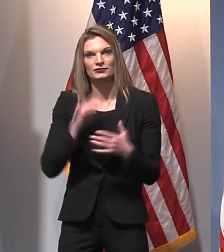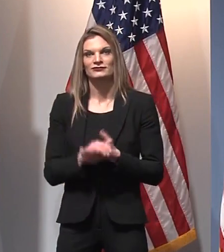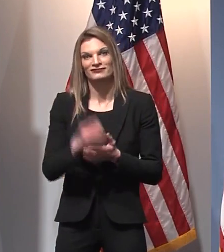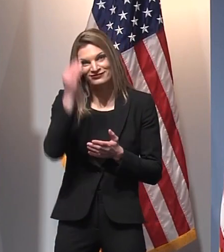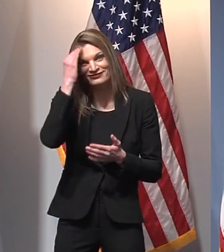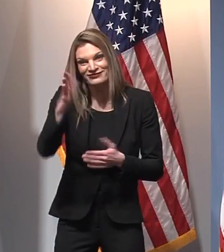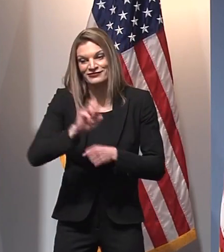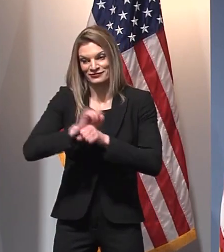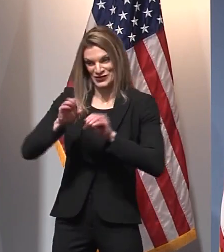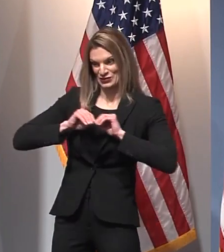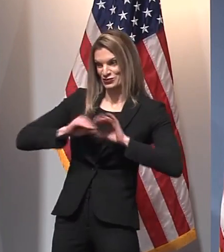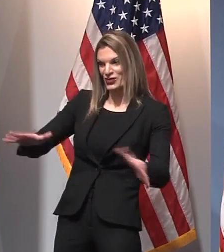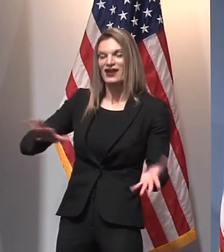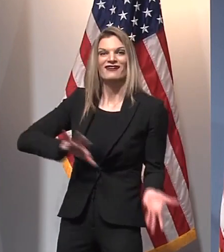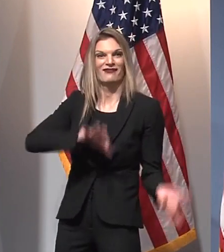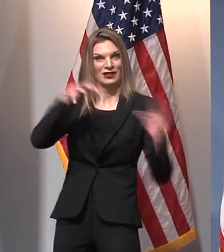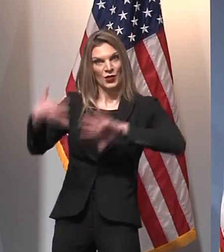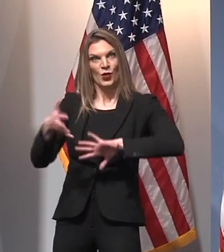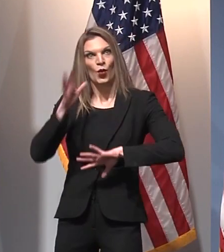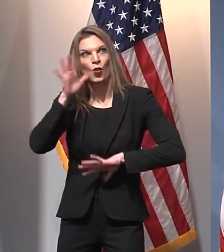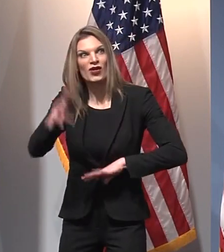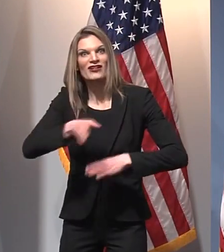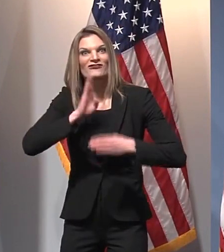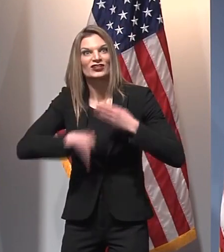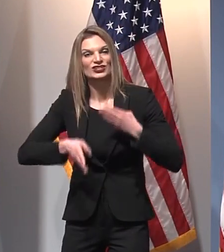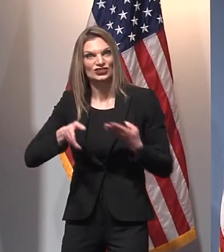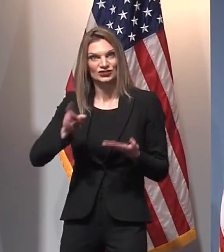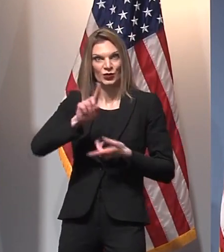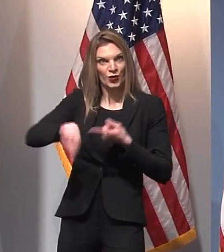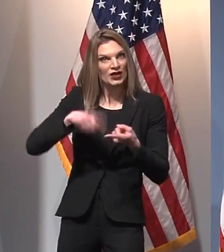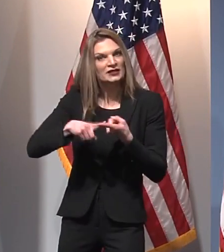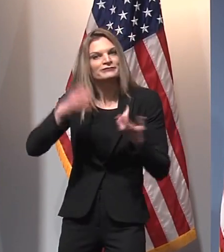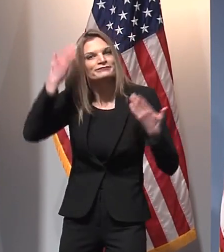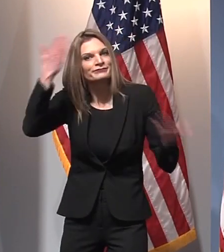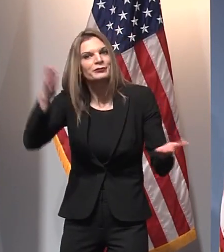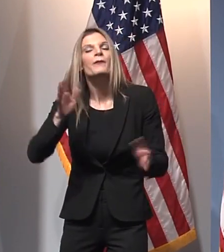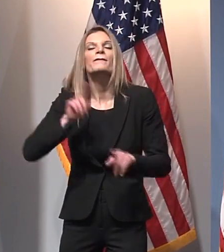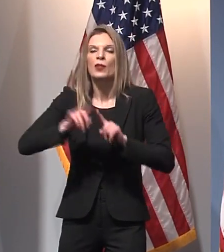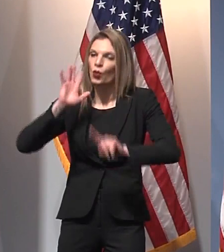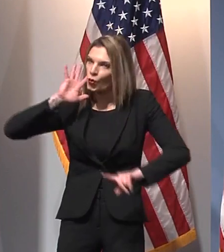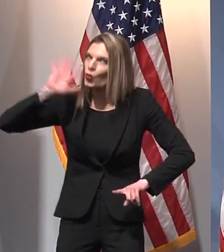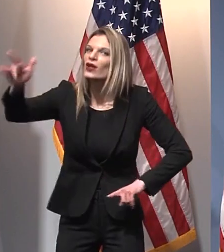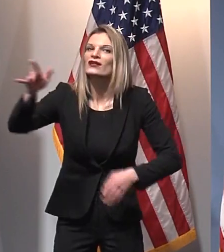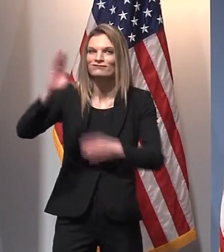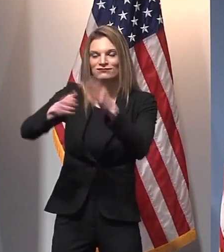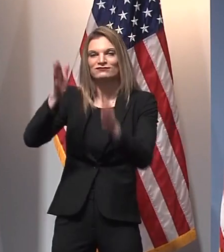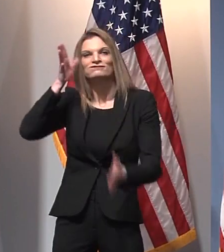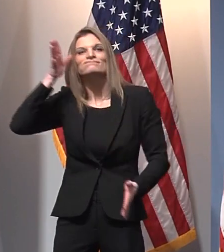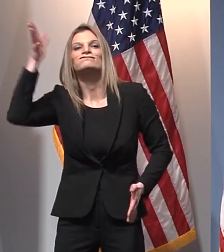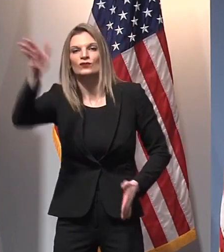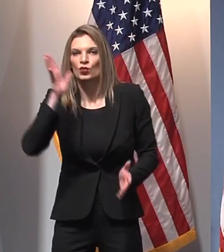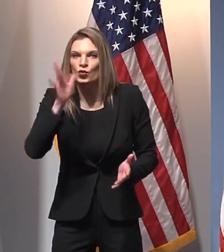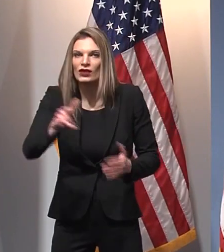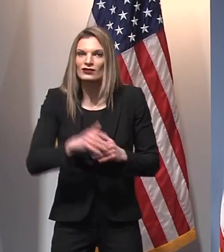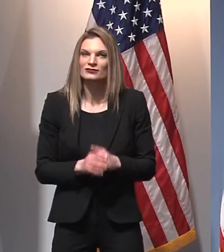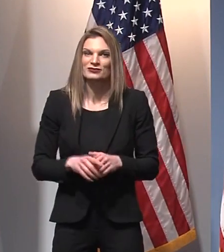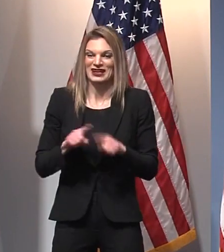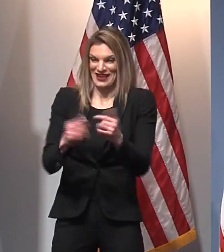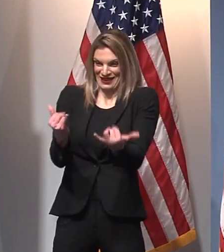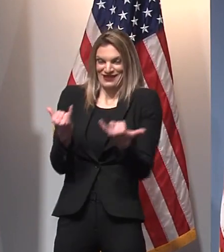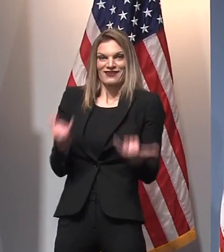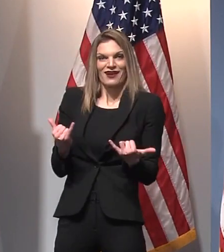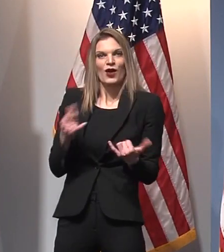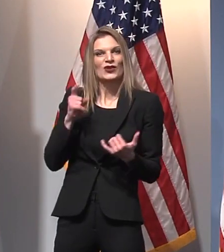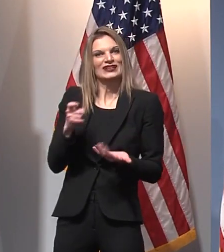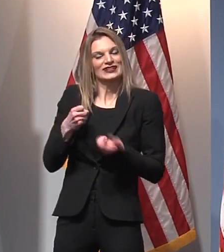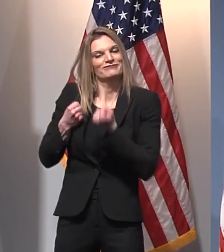over one day soon, but until then, thousands of Michiganders still need support. That's why